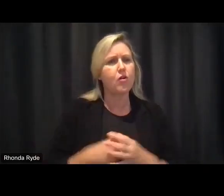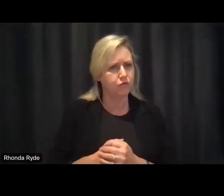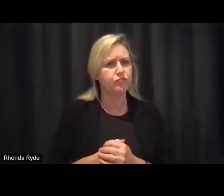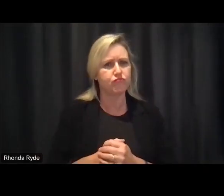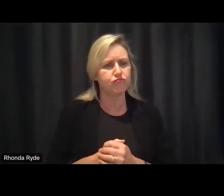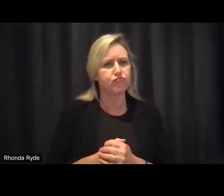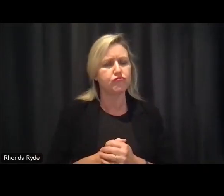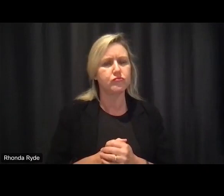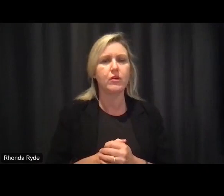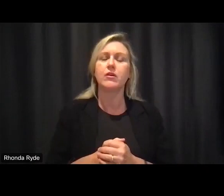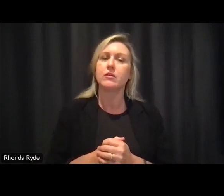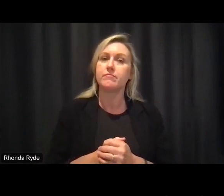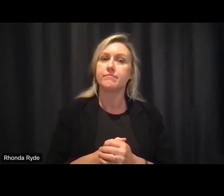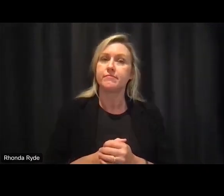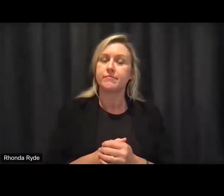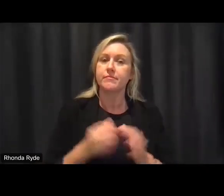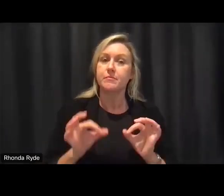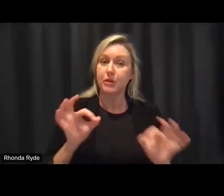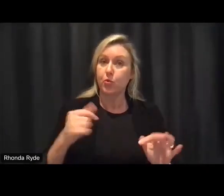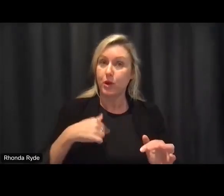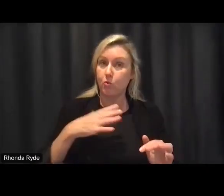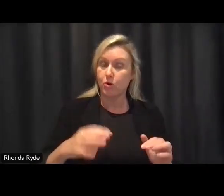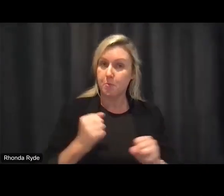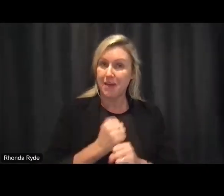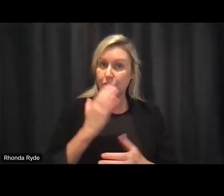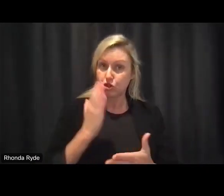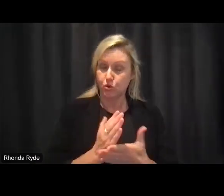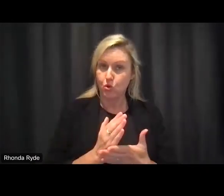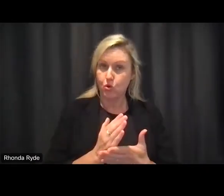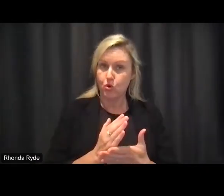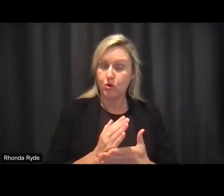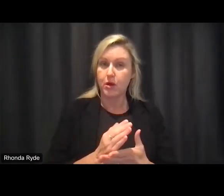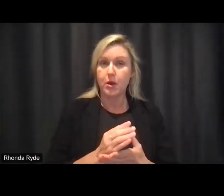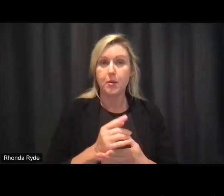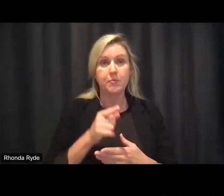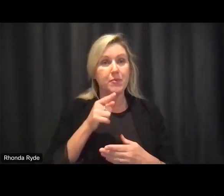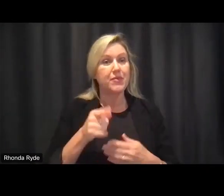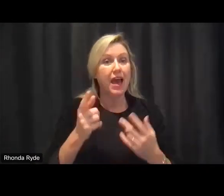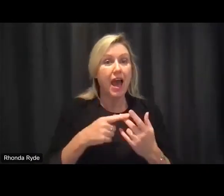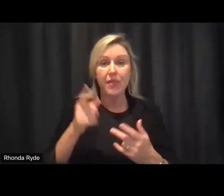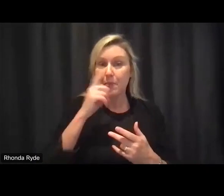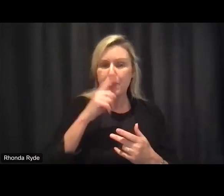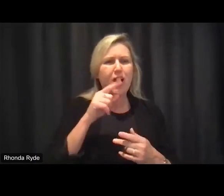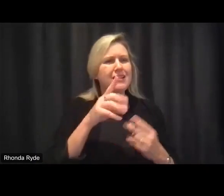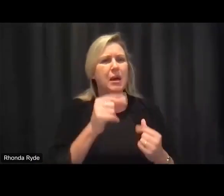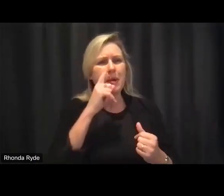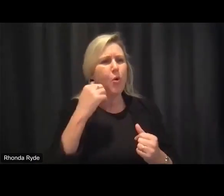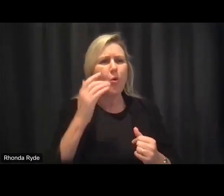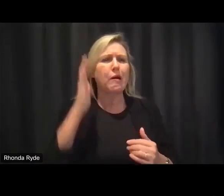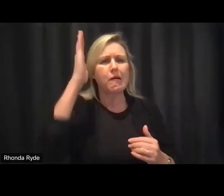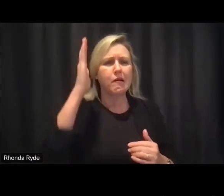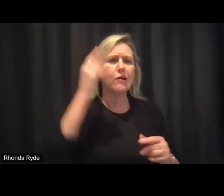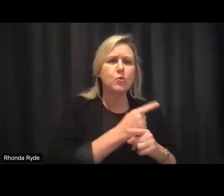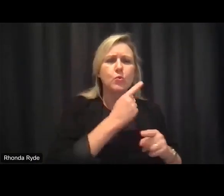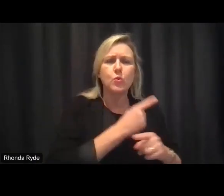and in particular we really want to make sure that we hear from people that you don't usually hear from when you hold government